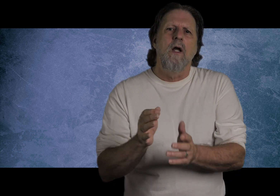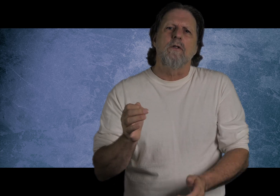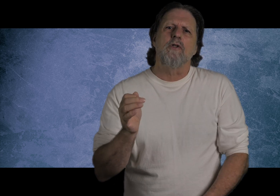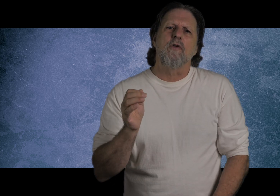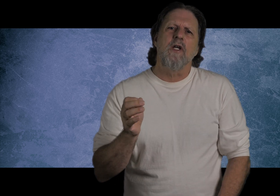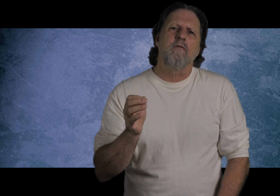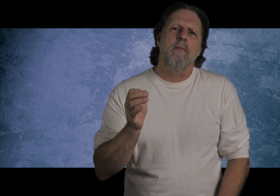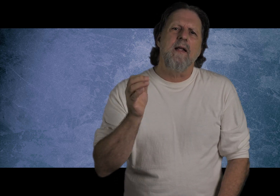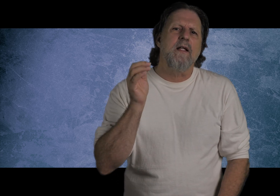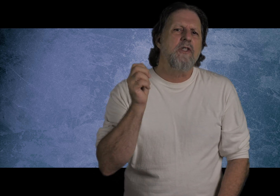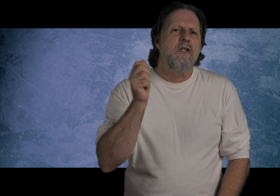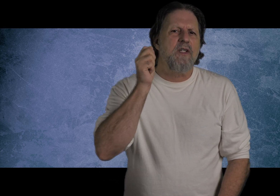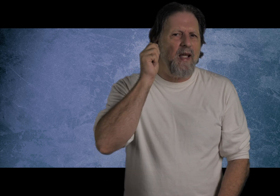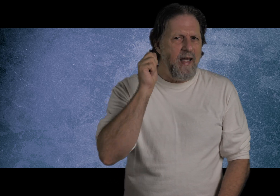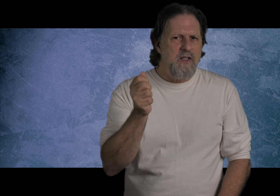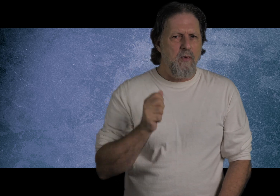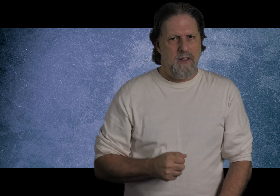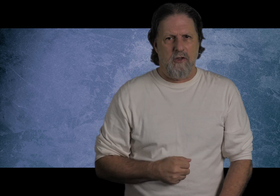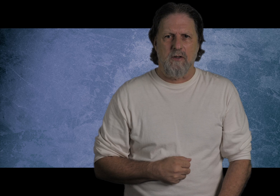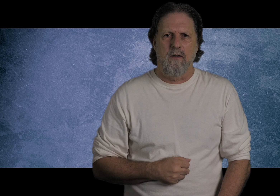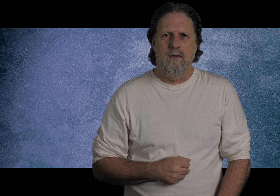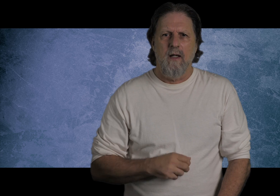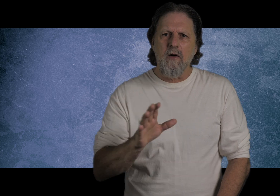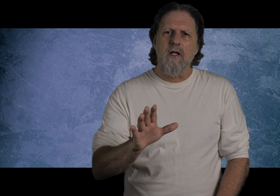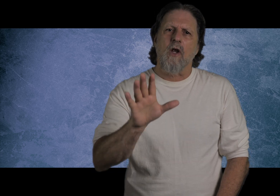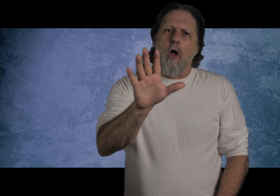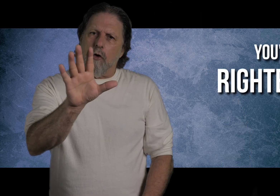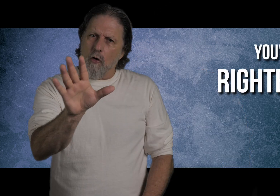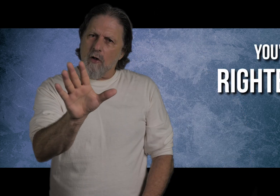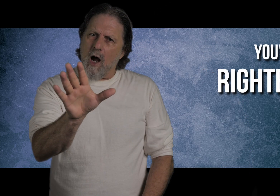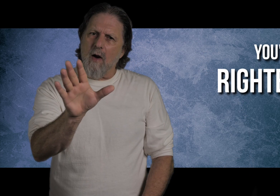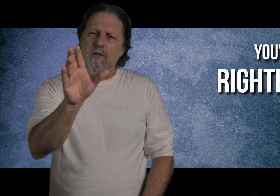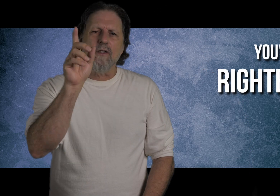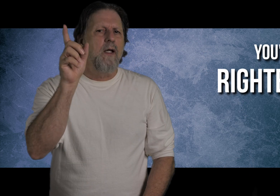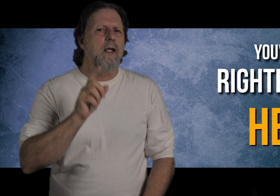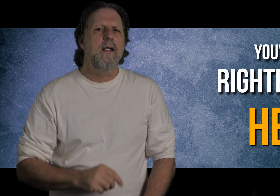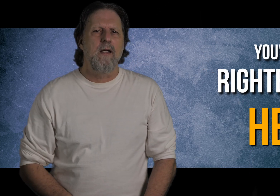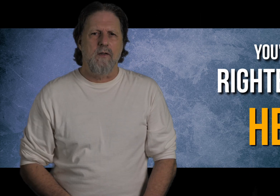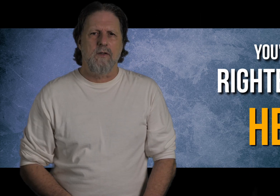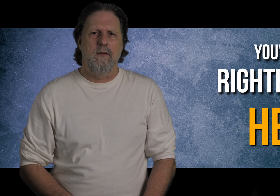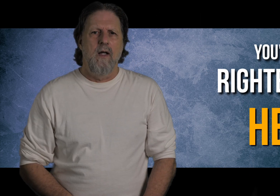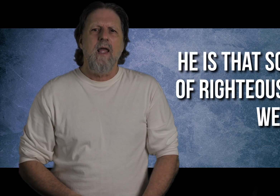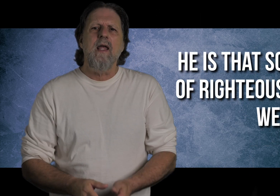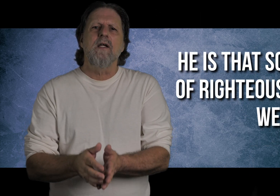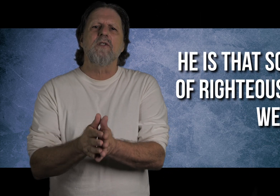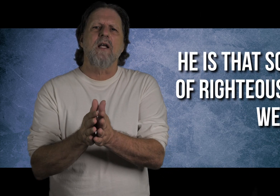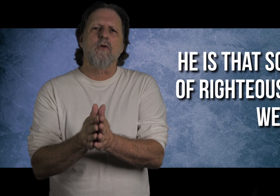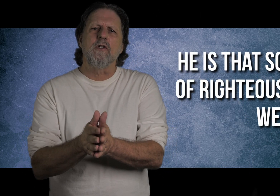to show sinful man that Jesus is righteous. Here it is. You're not righteous. He is. He is that source